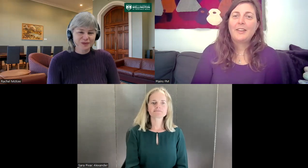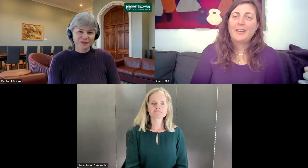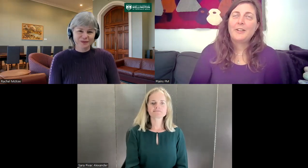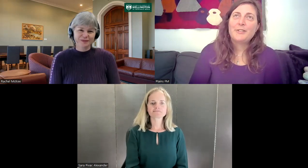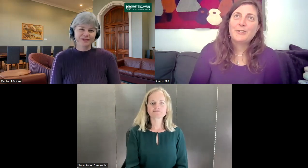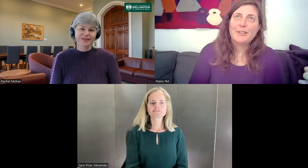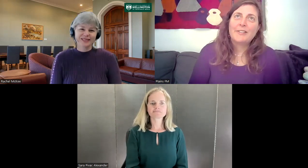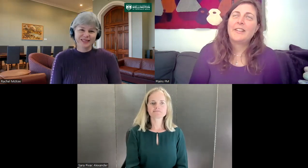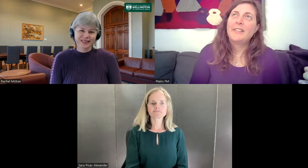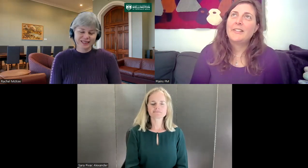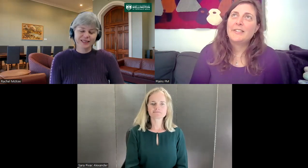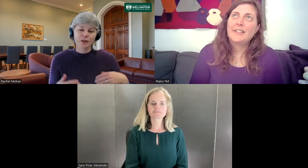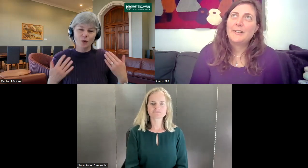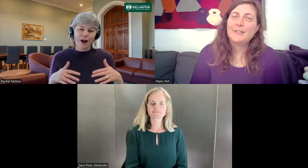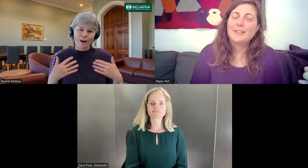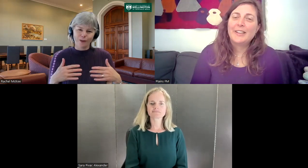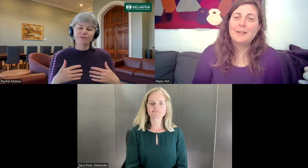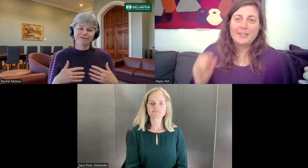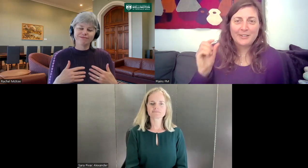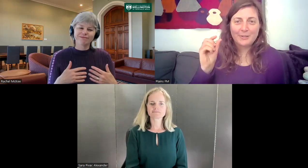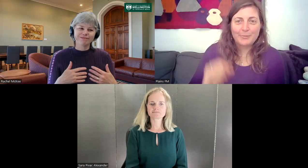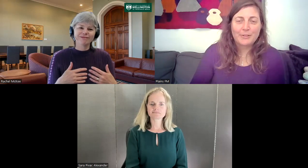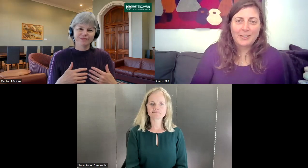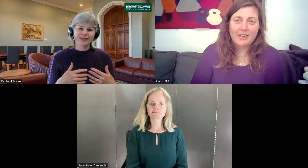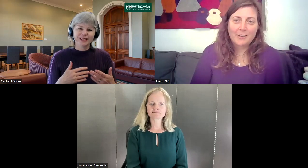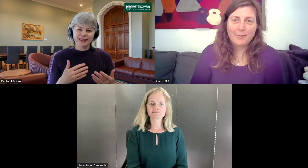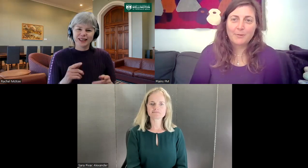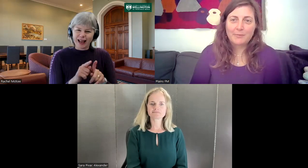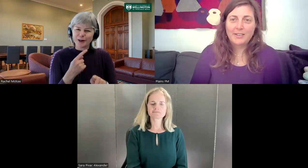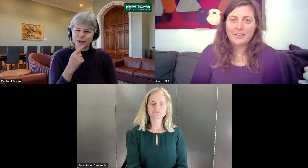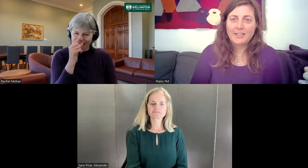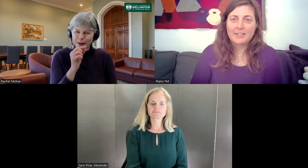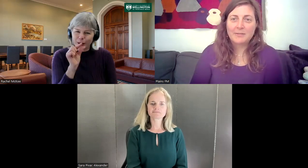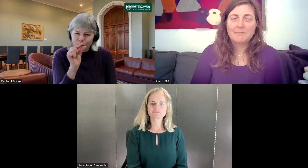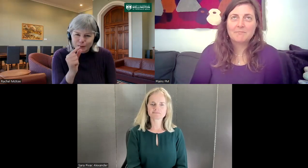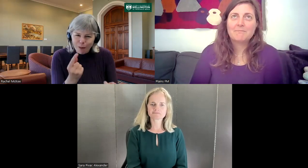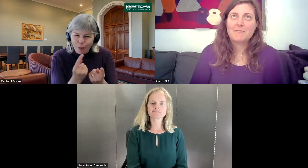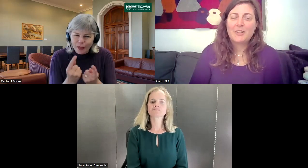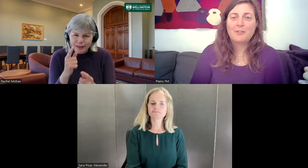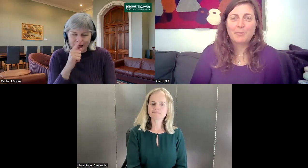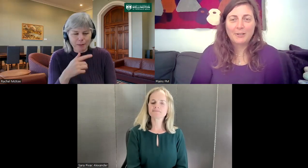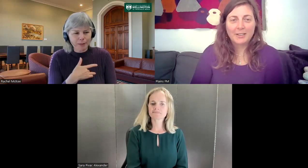It goes to show, doesn't it? It can be just those small things that give people some dignity and some sense of belonging.